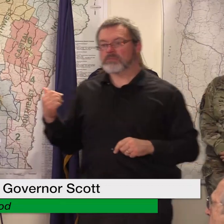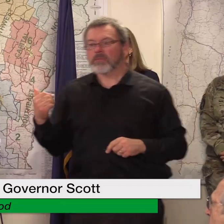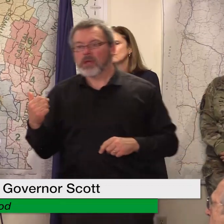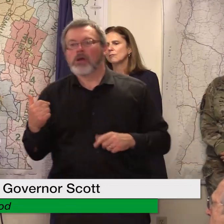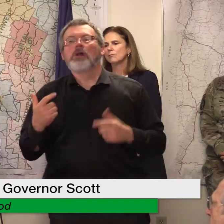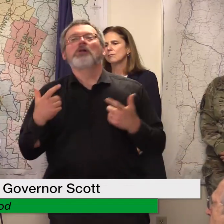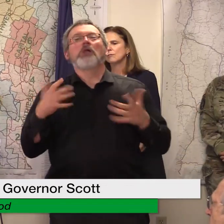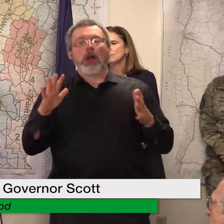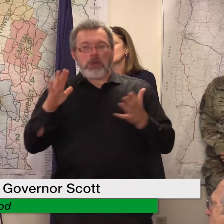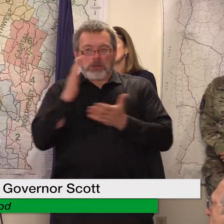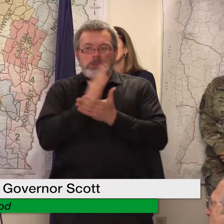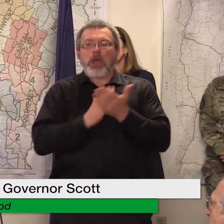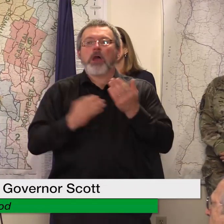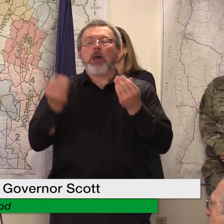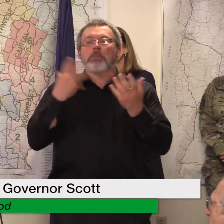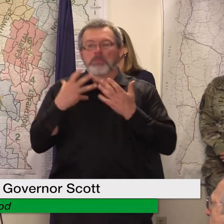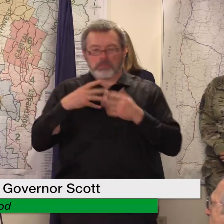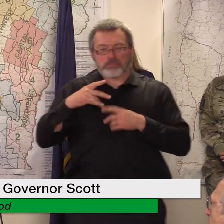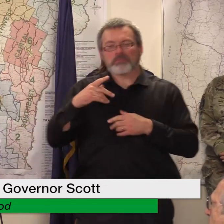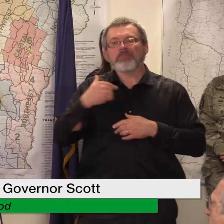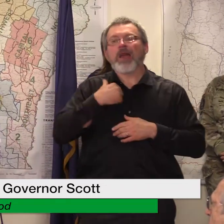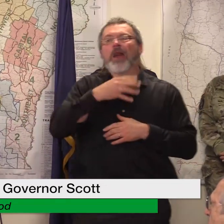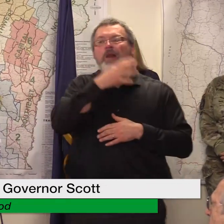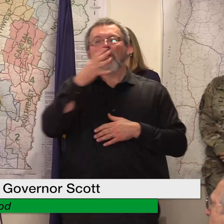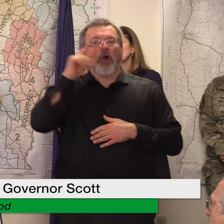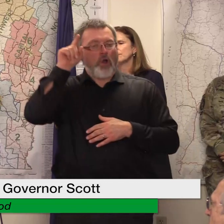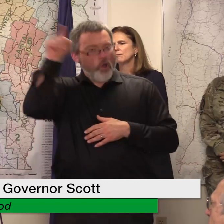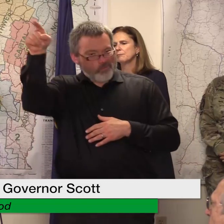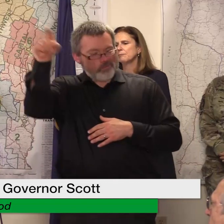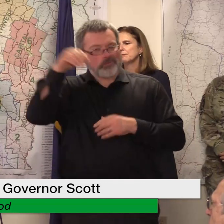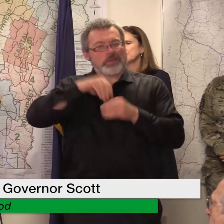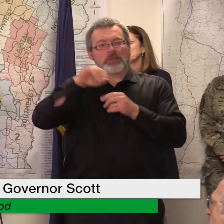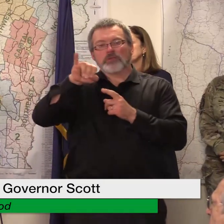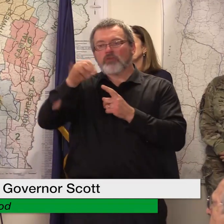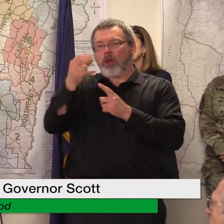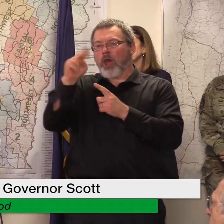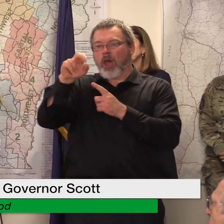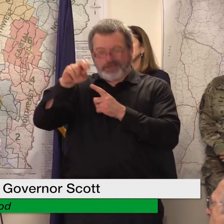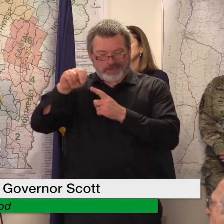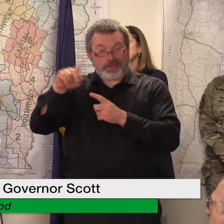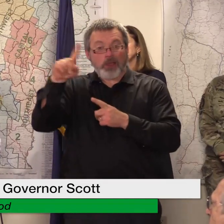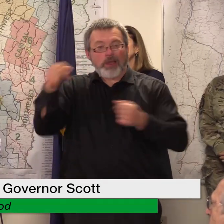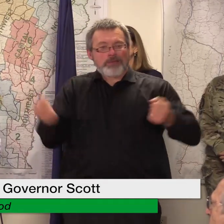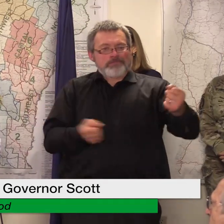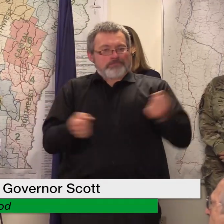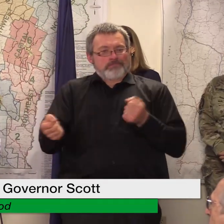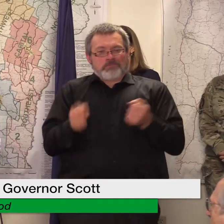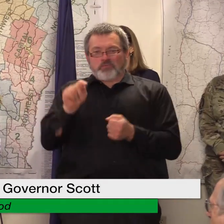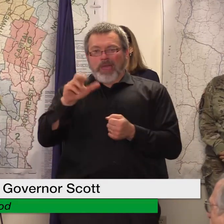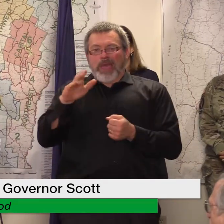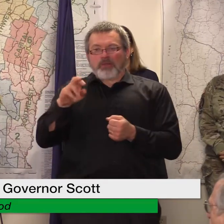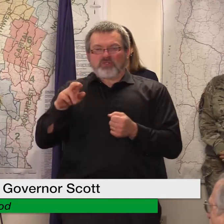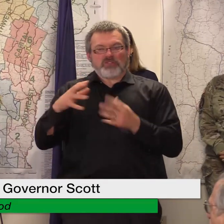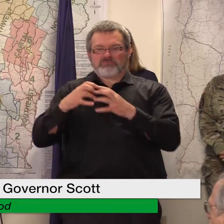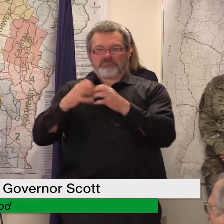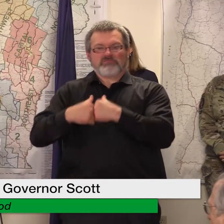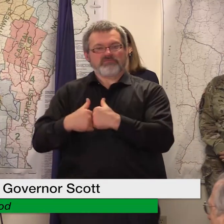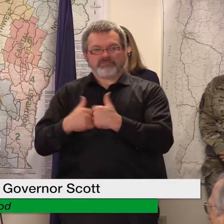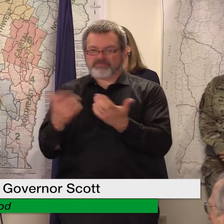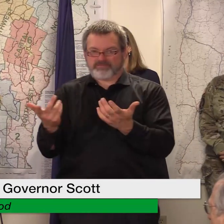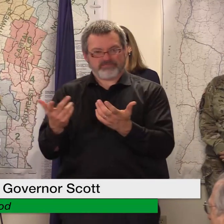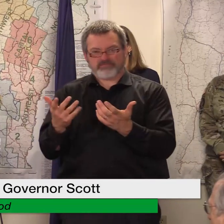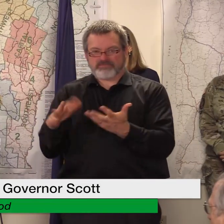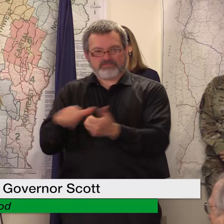johnson and he had a a number of tractors that were underwater uh really important tractors for his produce farm